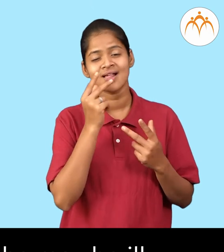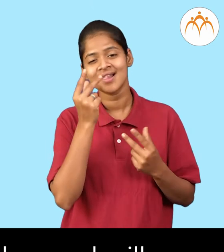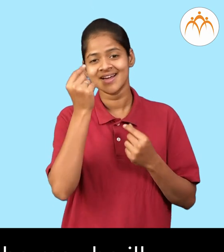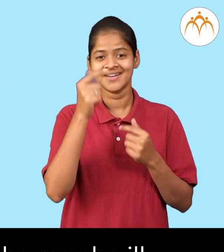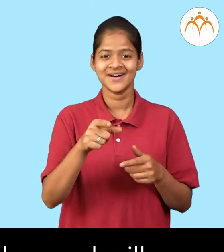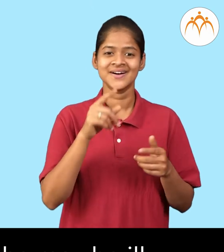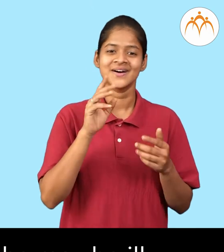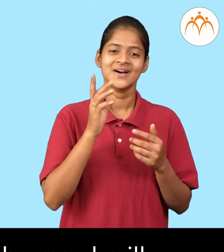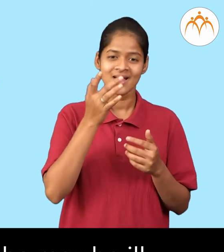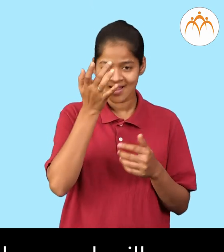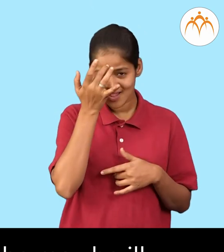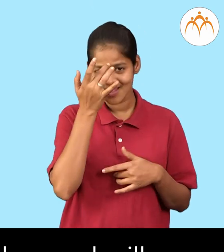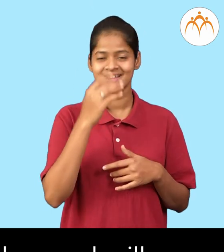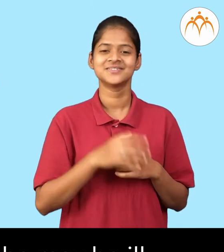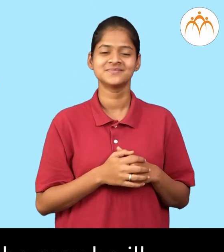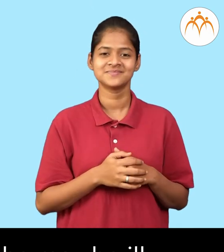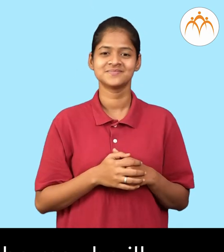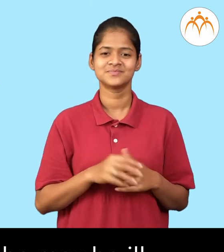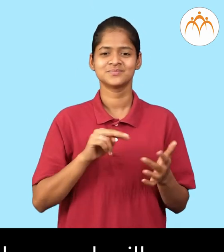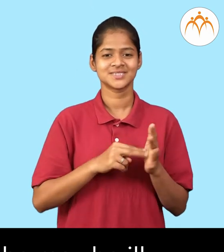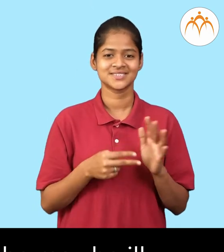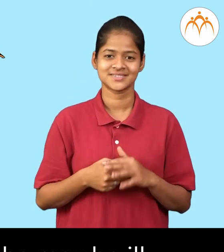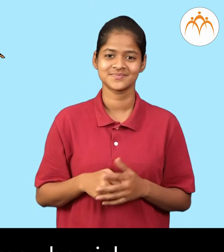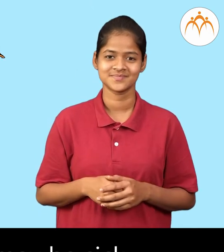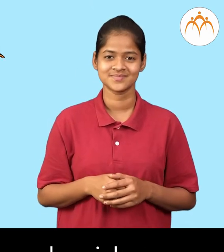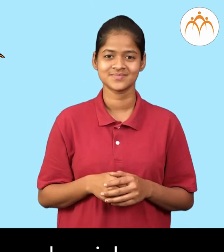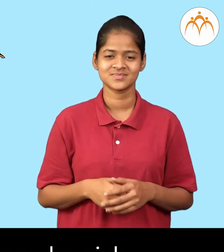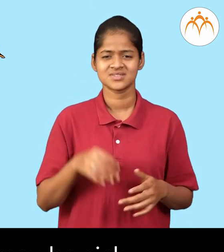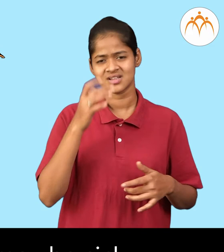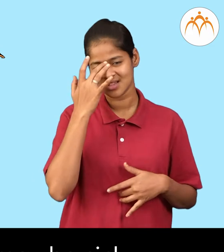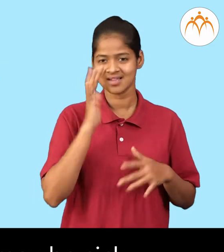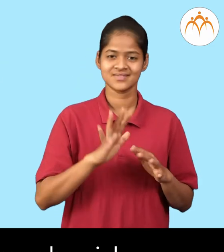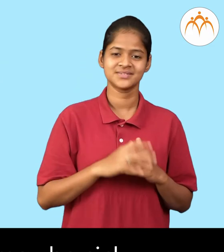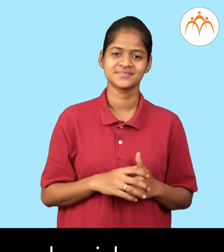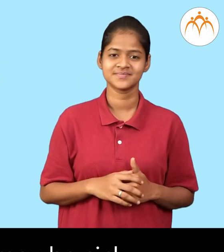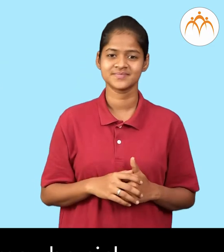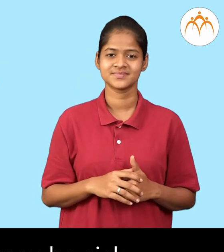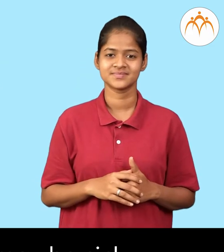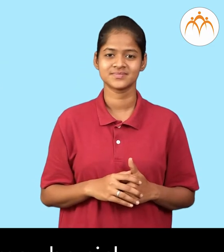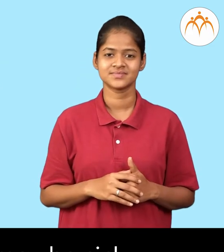sleep, she may be ill. That means she may be sick.